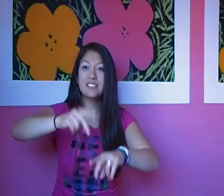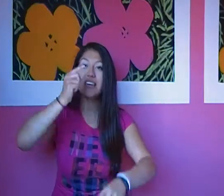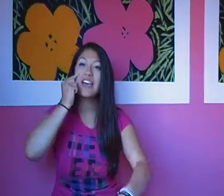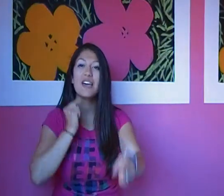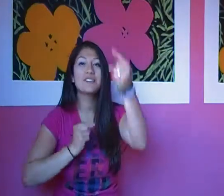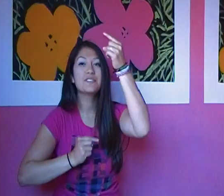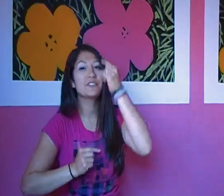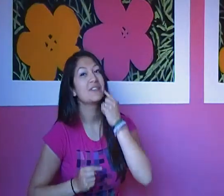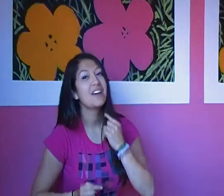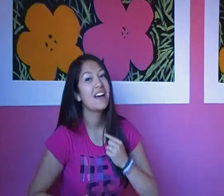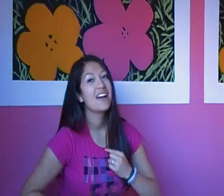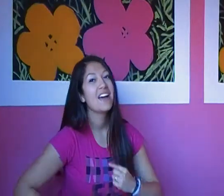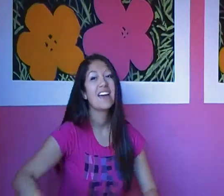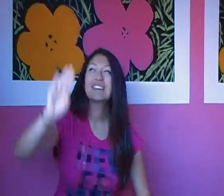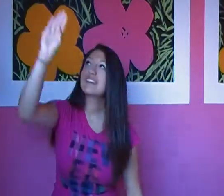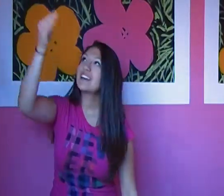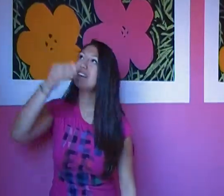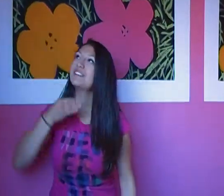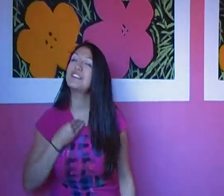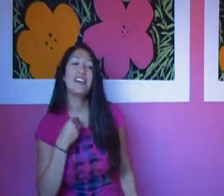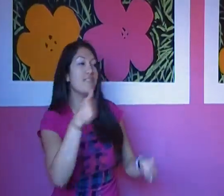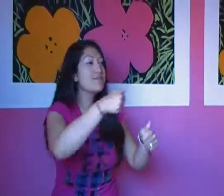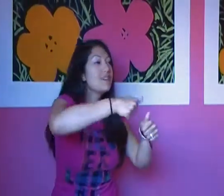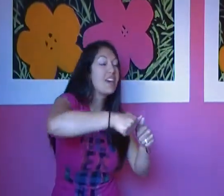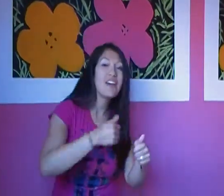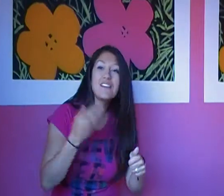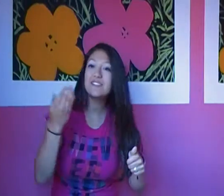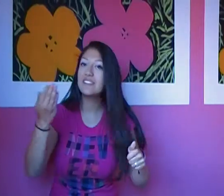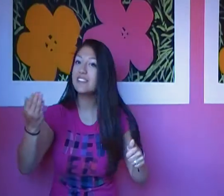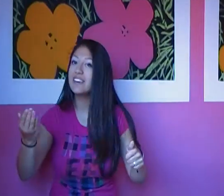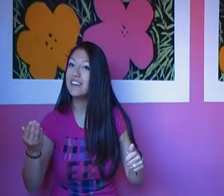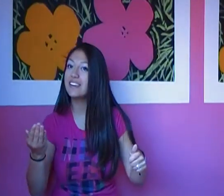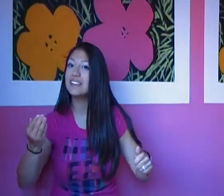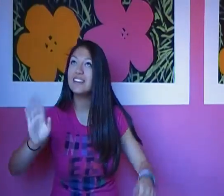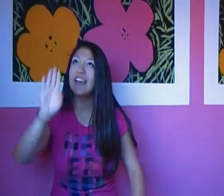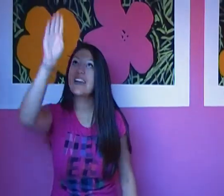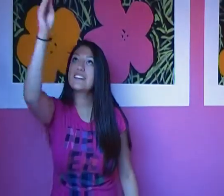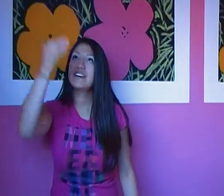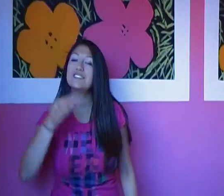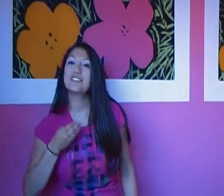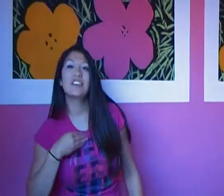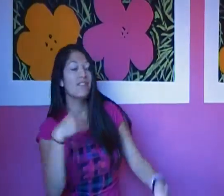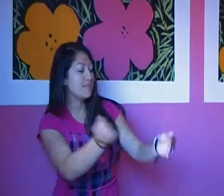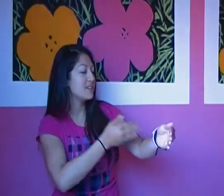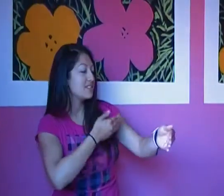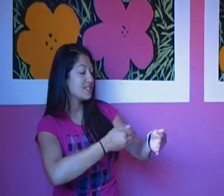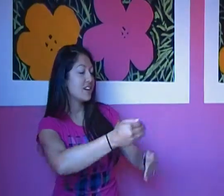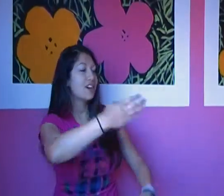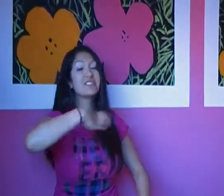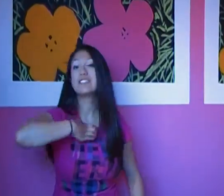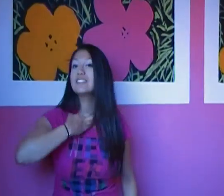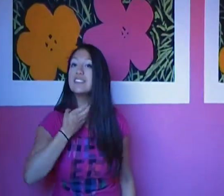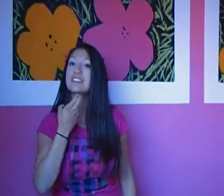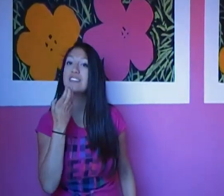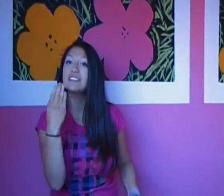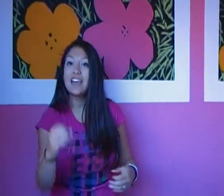sit and cry. Cause you give me everything. Cause you give me song to sing.